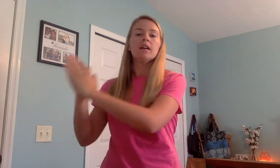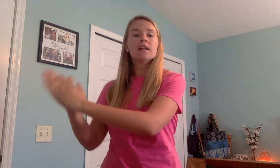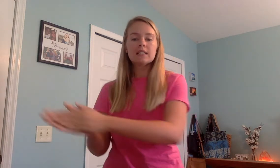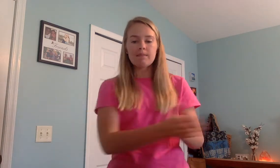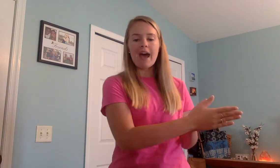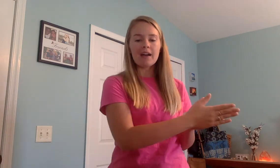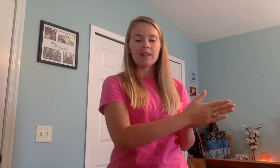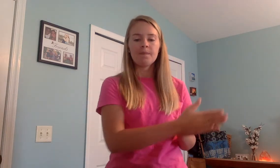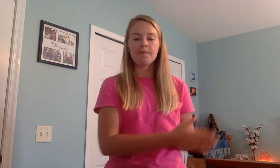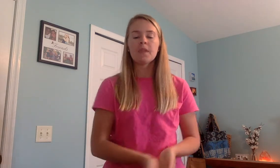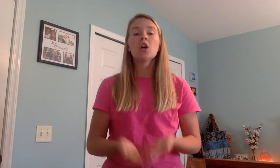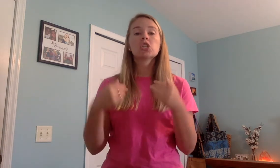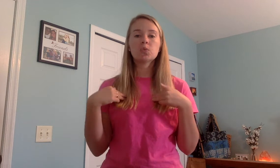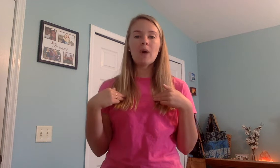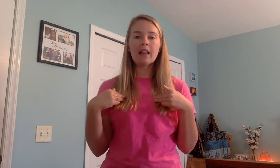Smack. Swell.